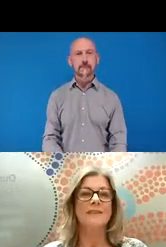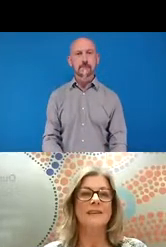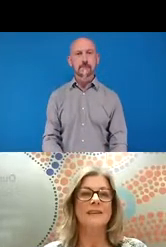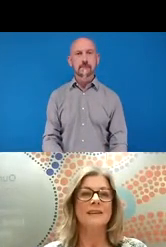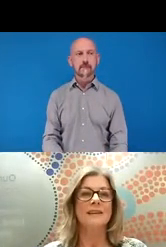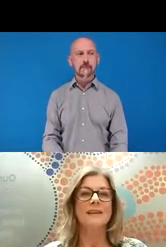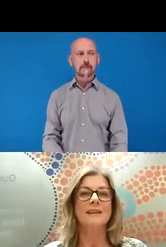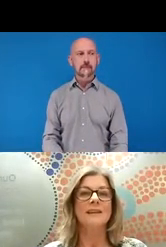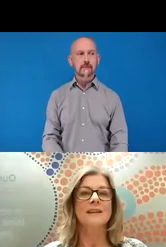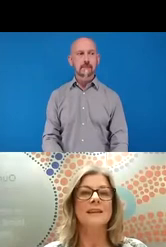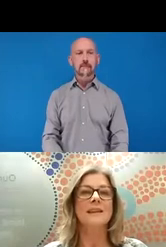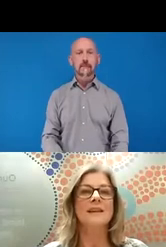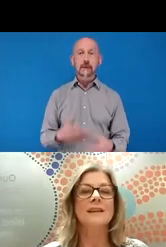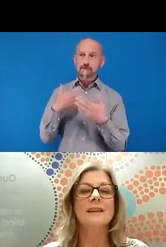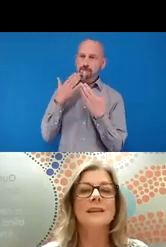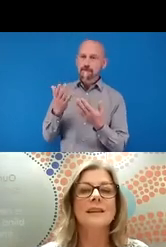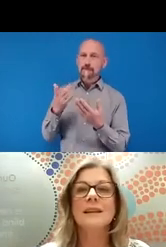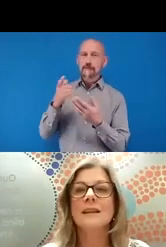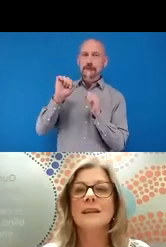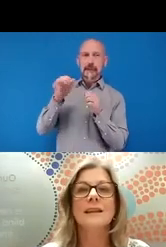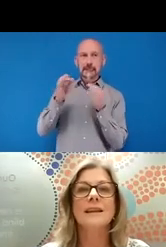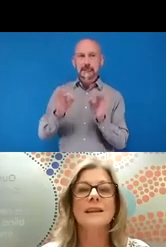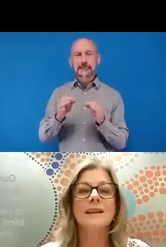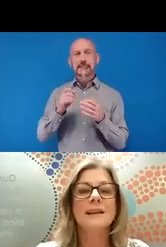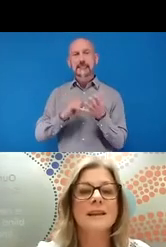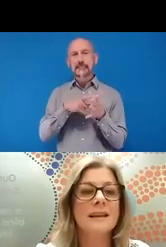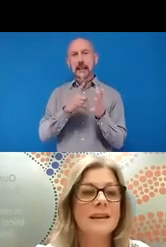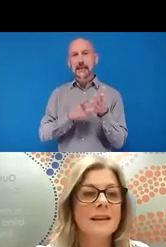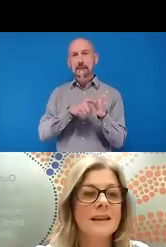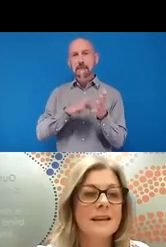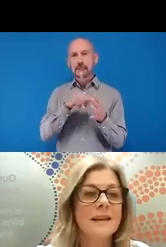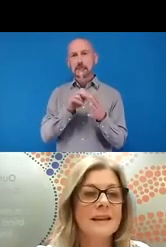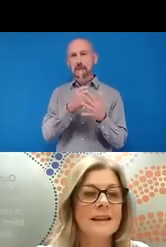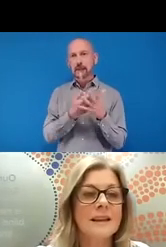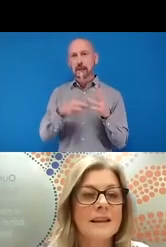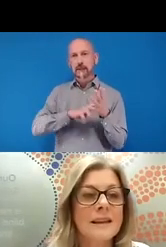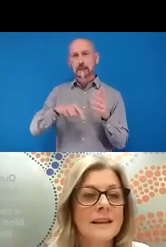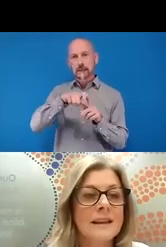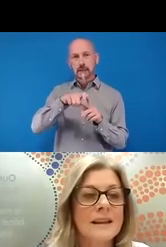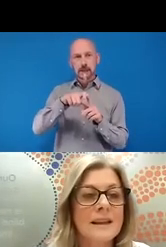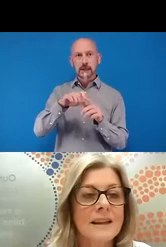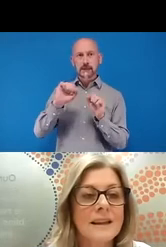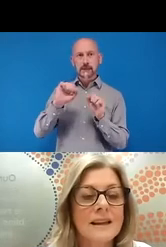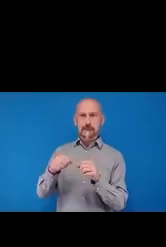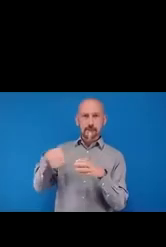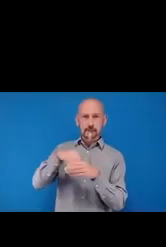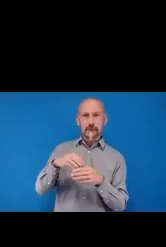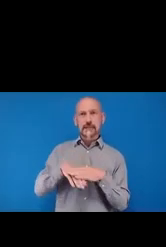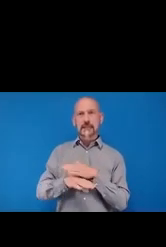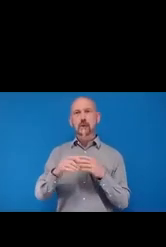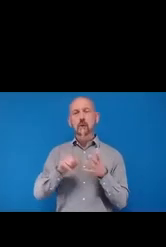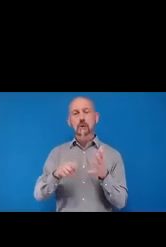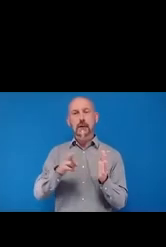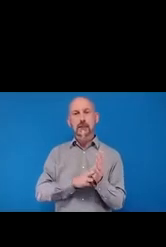His Excellency Sally Mansfield, Australian Ambassador to the United Nations. Mr Peter Holland, Chief